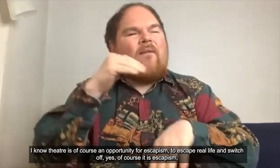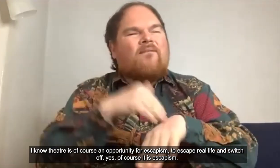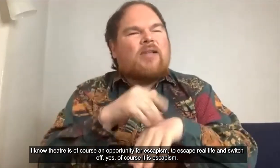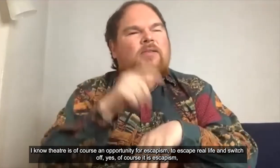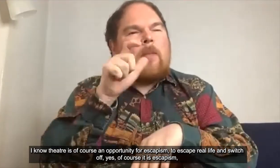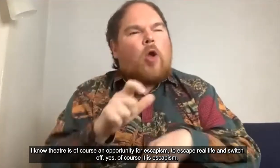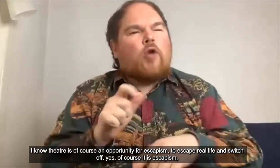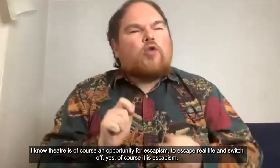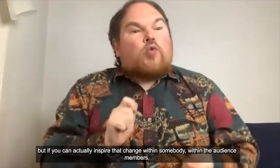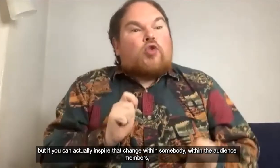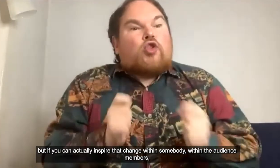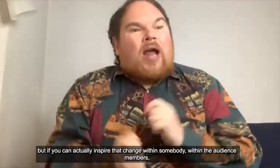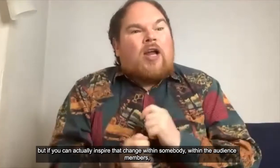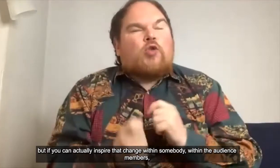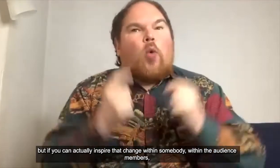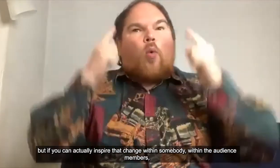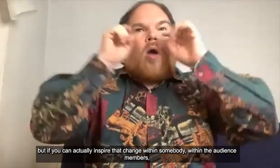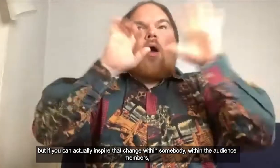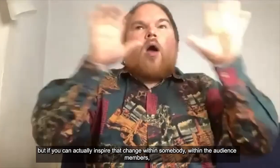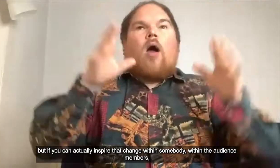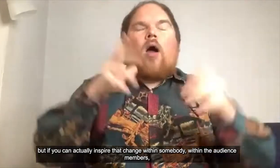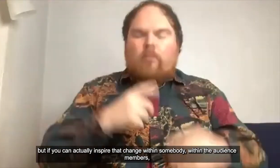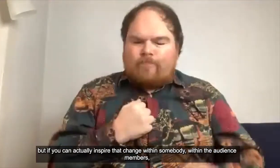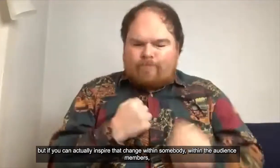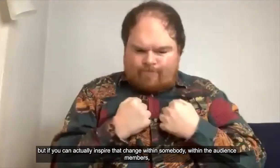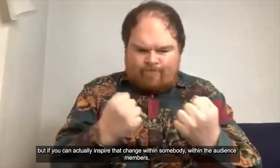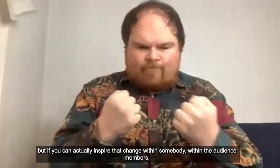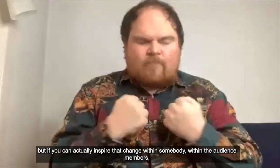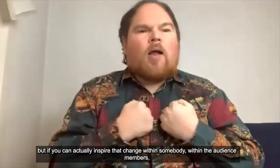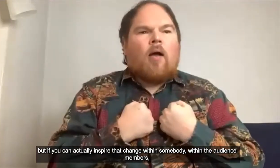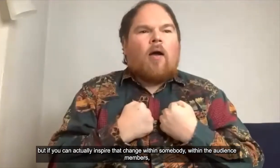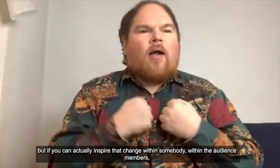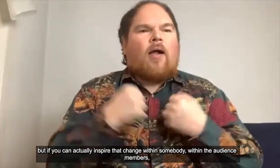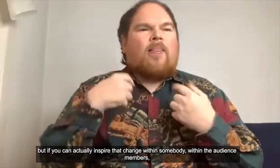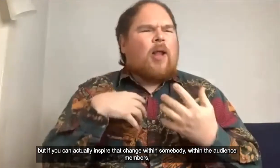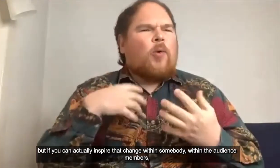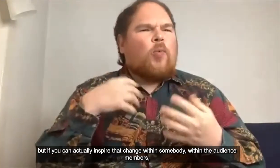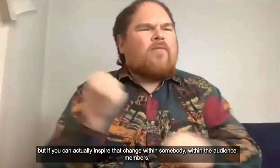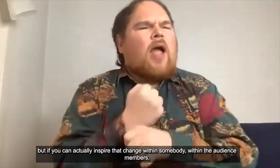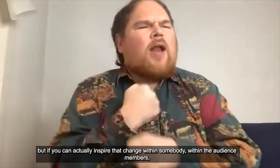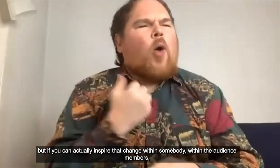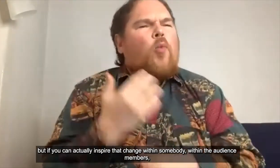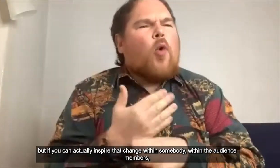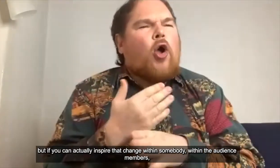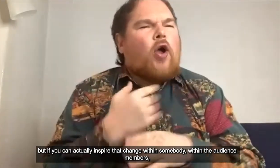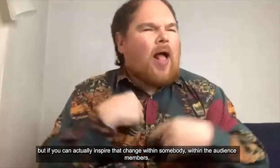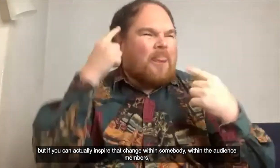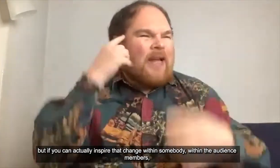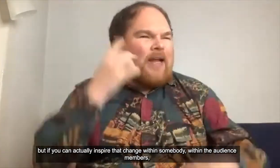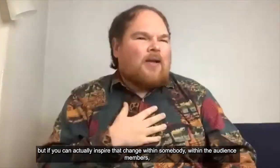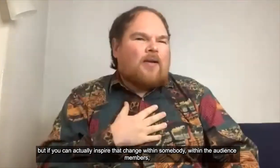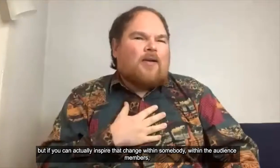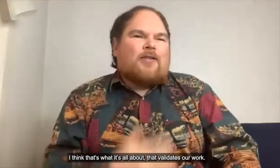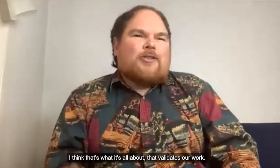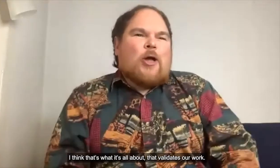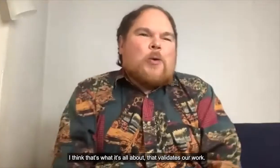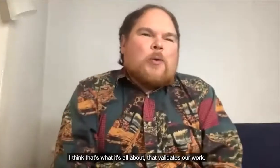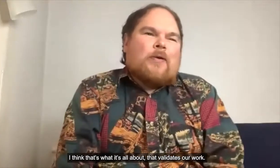escapism but if you can actually inspire that change within somebody within the audience members I think that